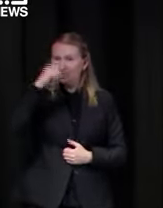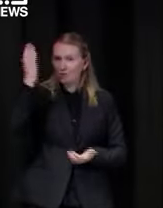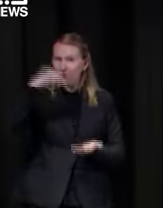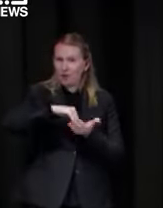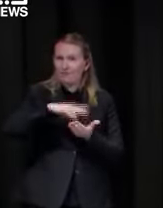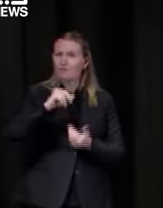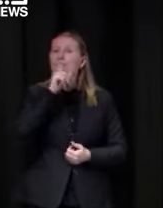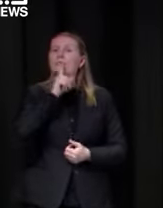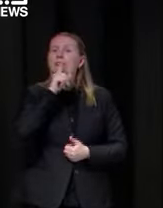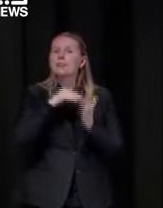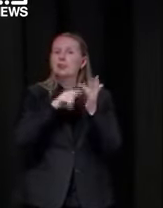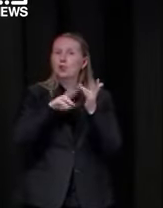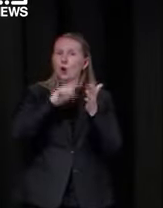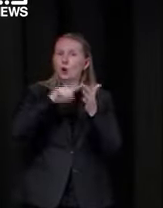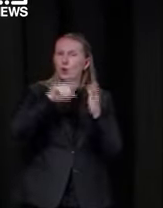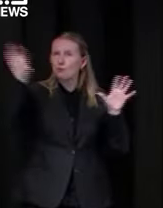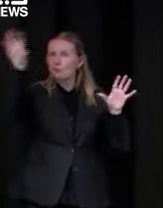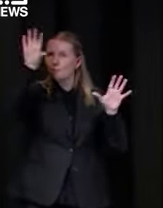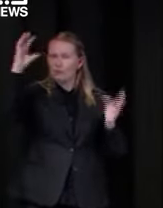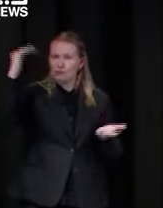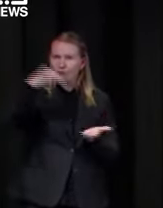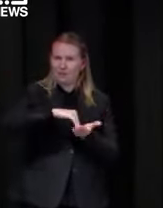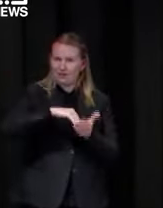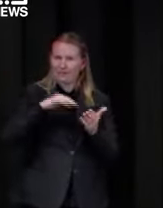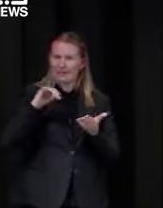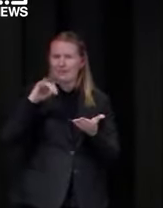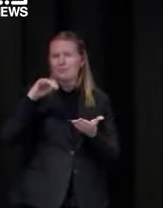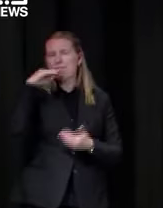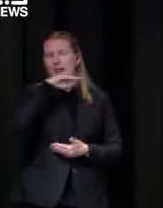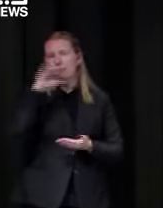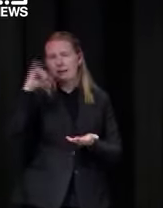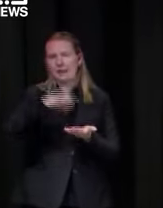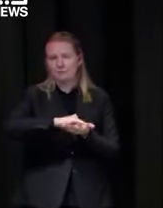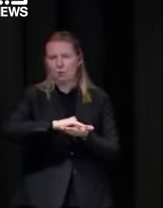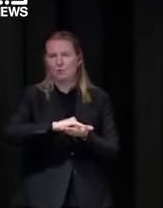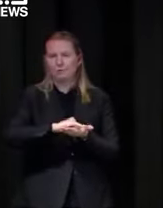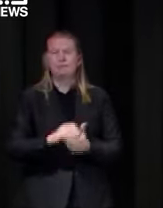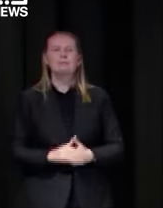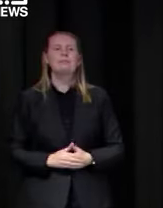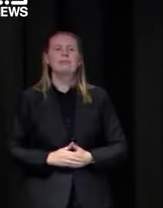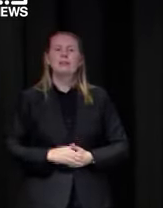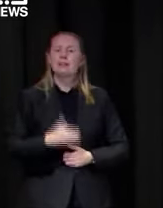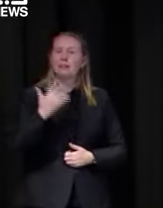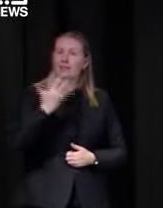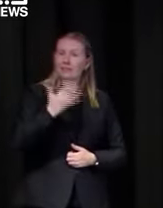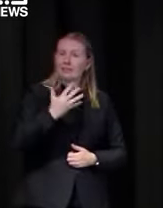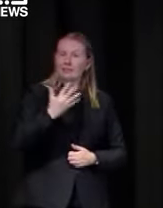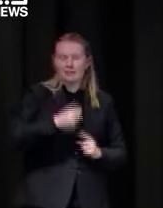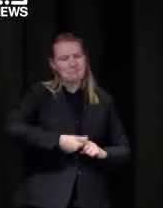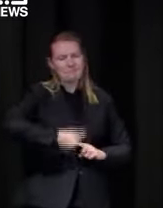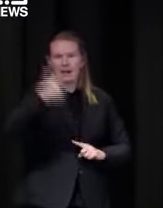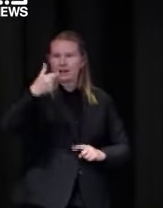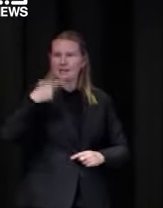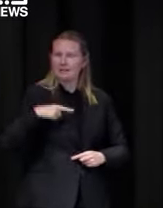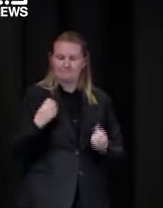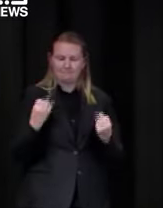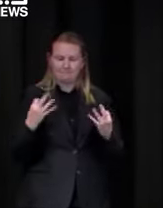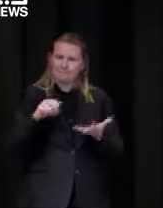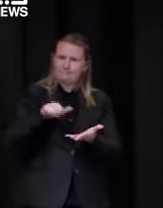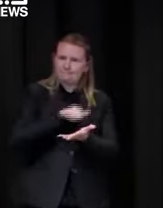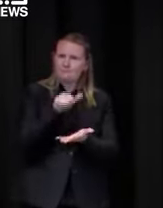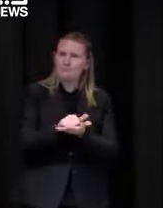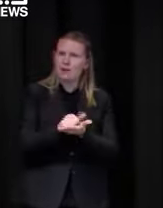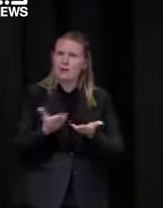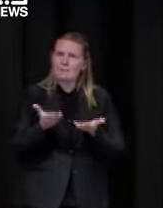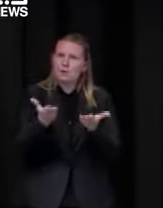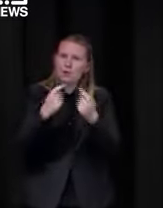zones uh into uh into our airports particularly into melbourne airport um 15 of those were sent back for not having the appropriate documentation or